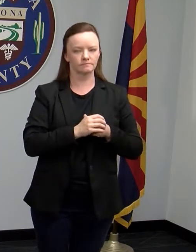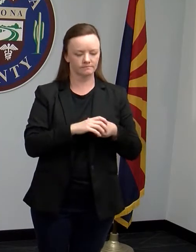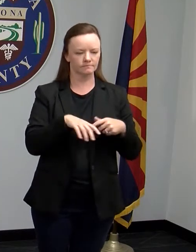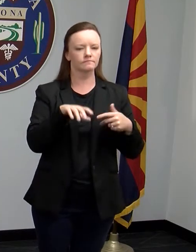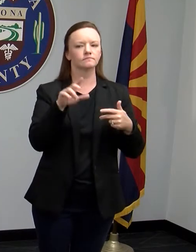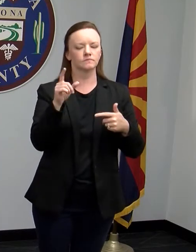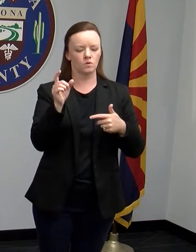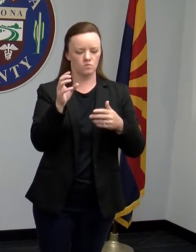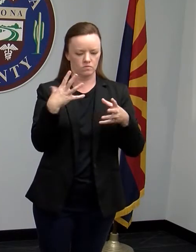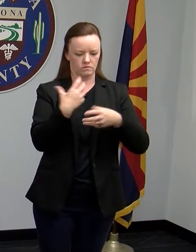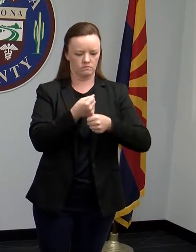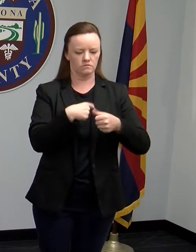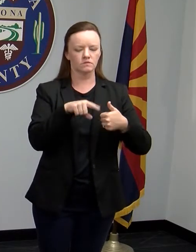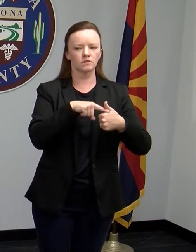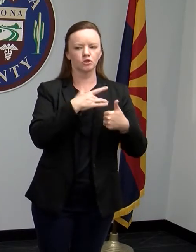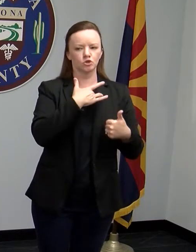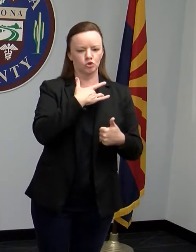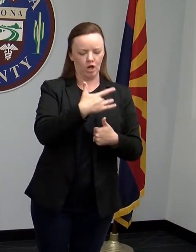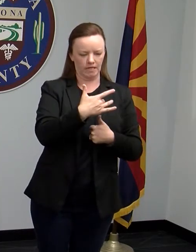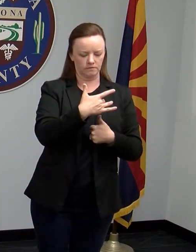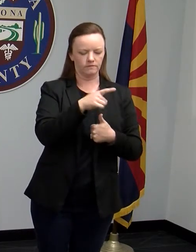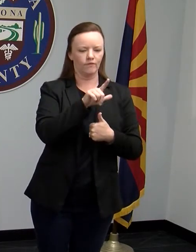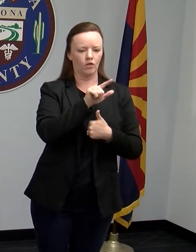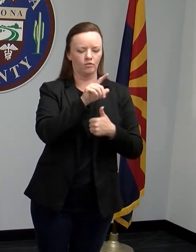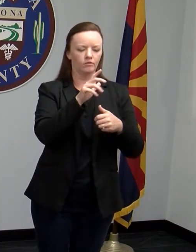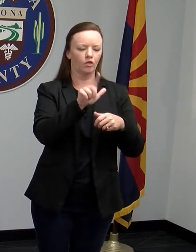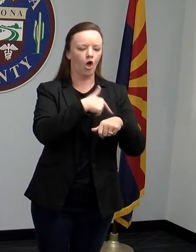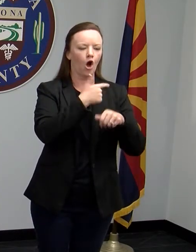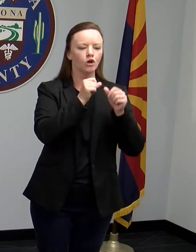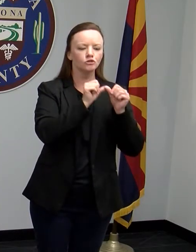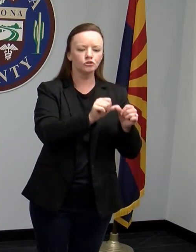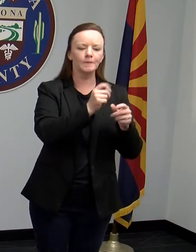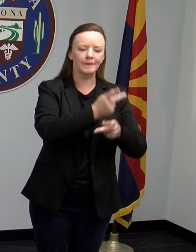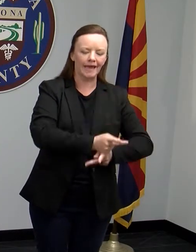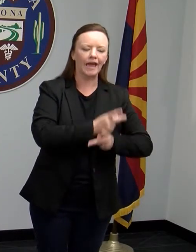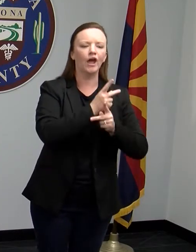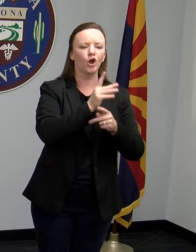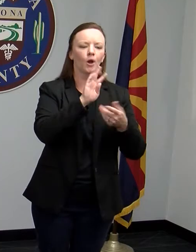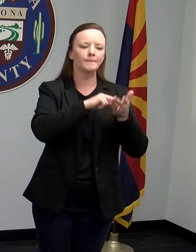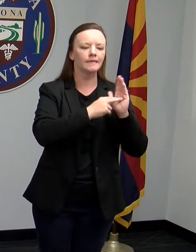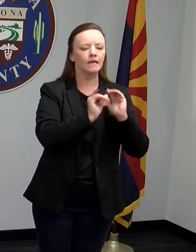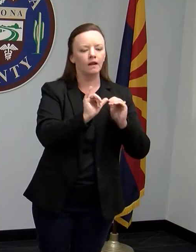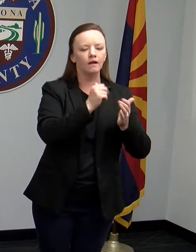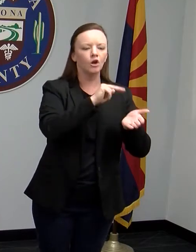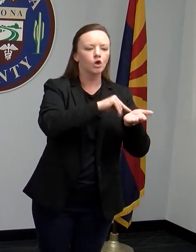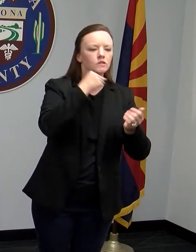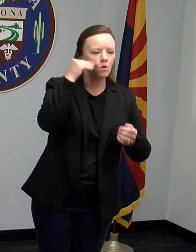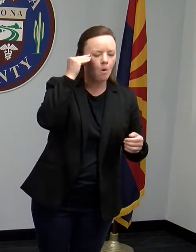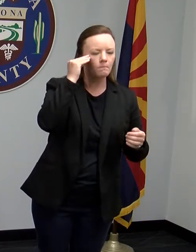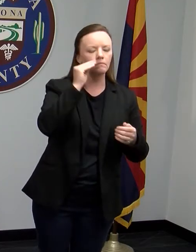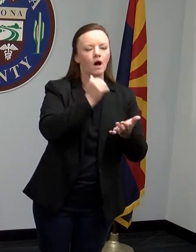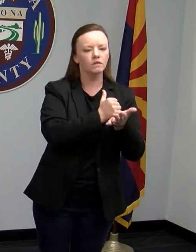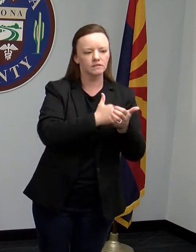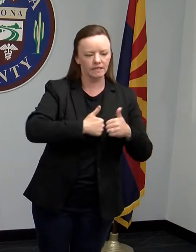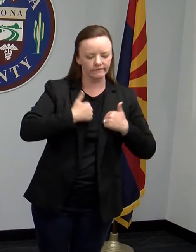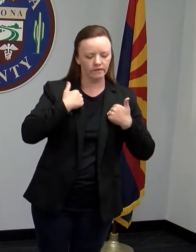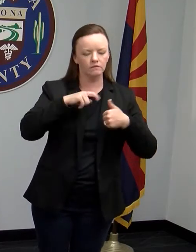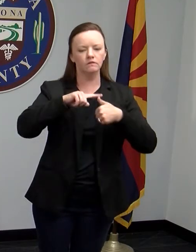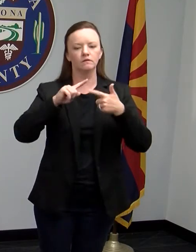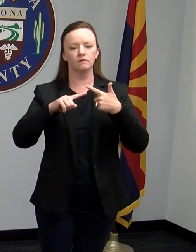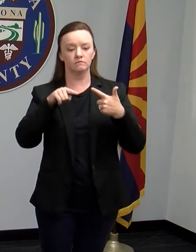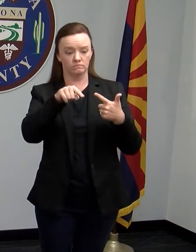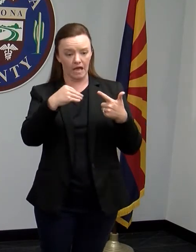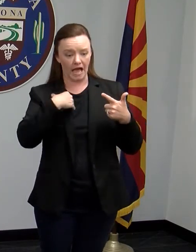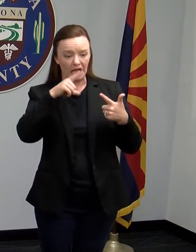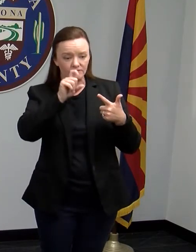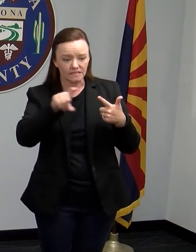in long-term care facilities of specific types, you're talking about assisted living and nursing homes, and what kind of testing ability they have in assisted